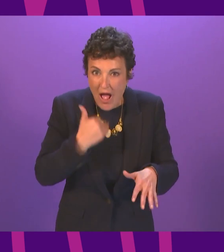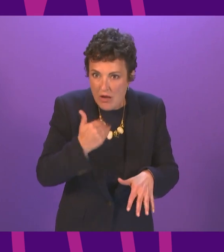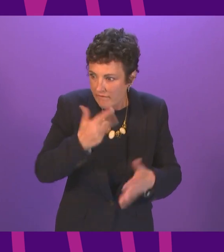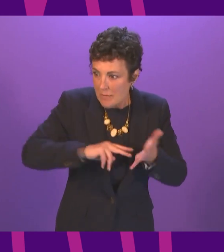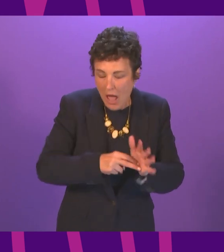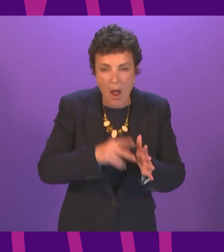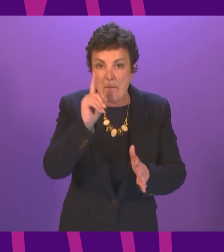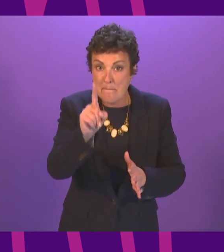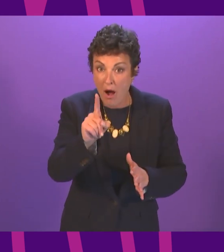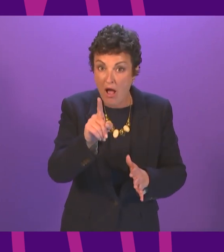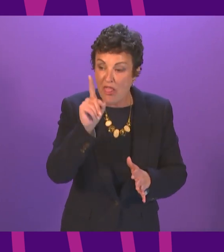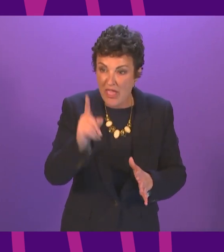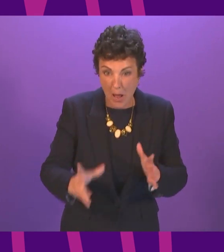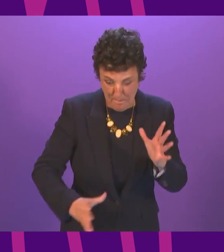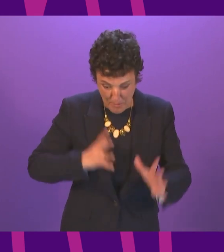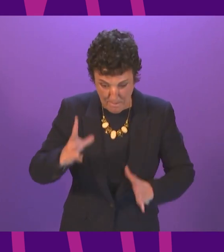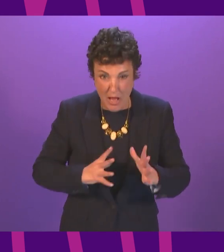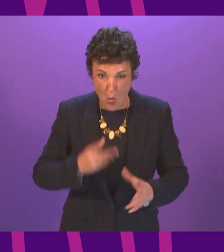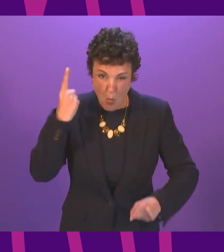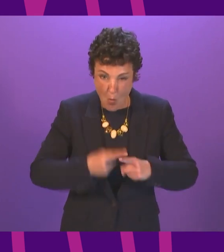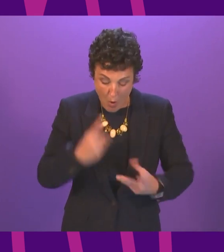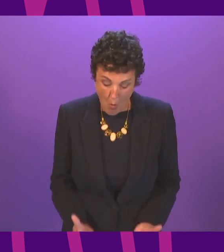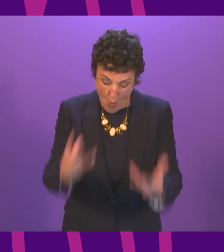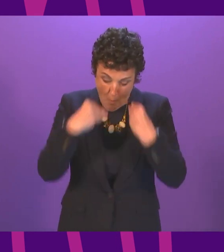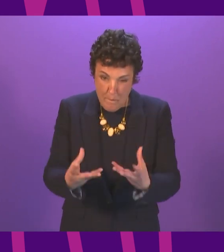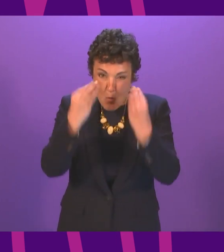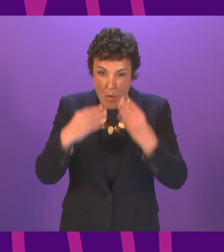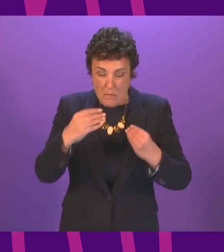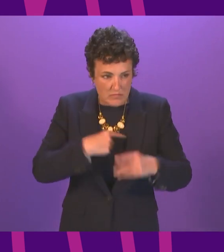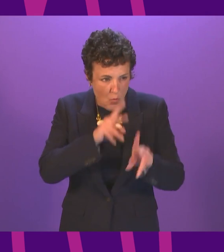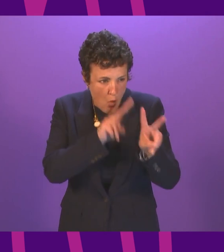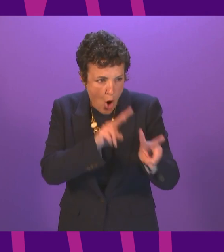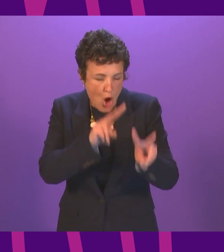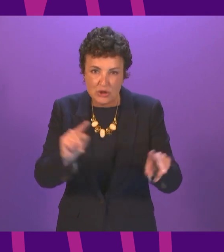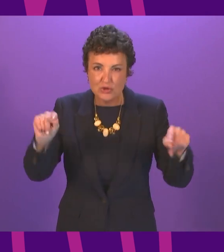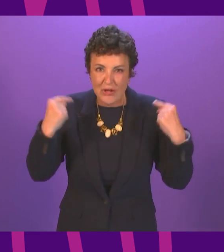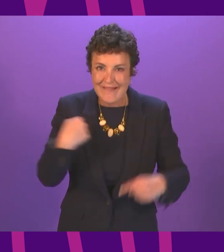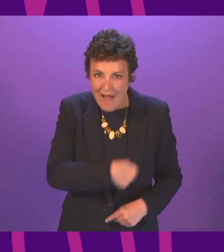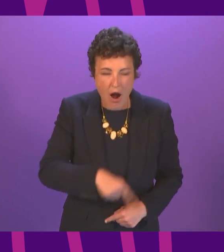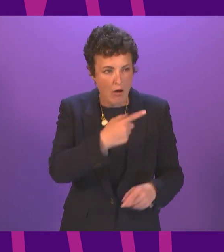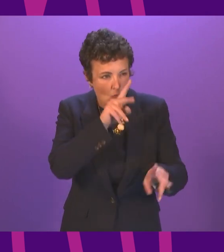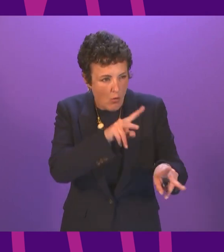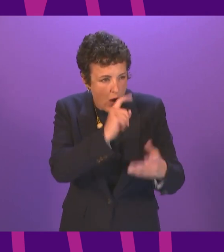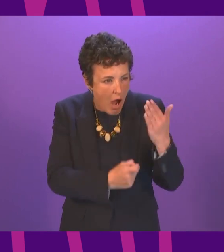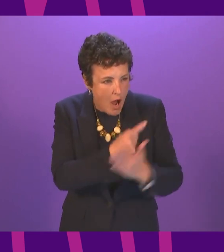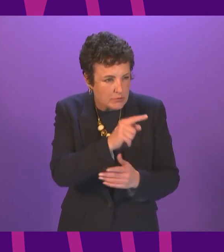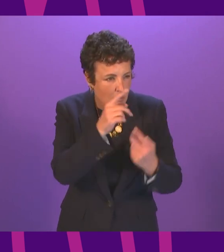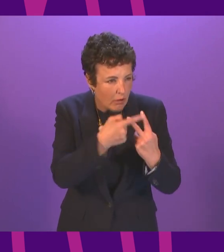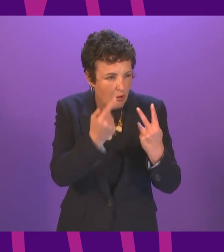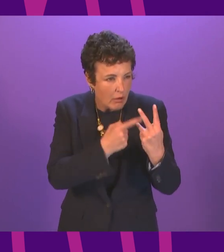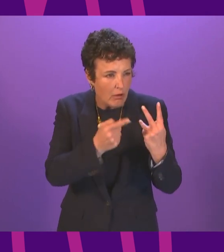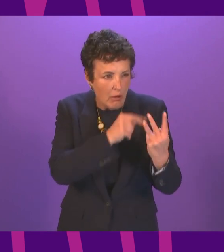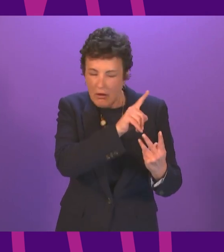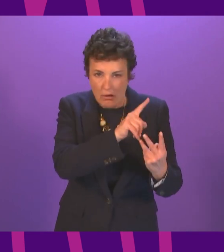planning but they were prepared to learn they learned very quickly from the experience in China they learned very quickly from the